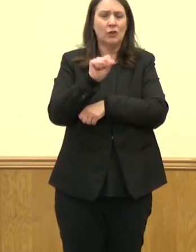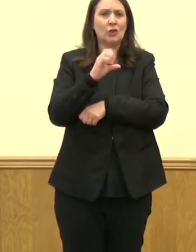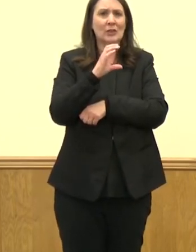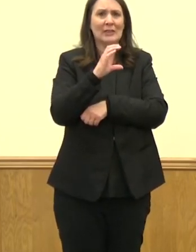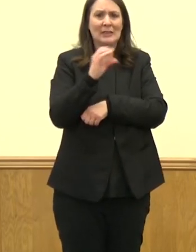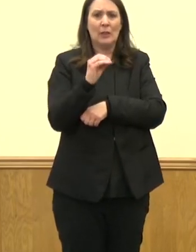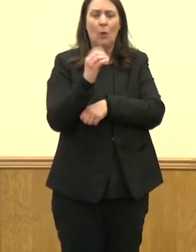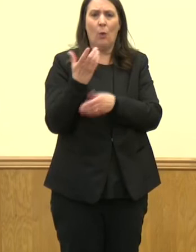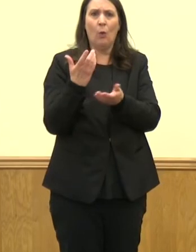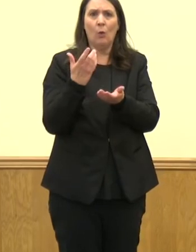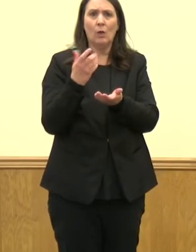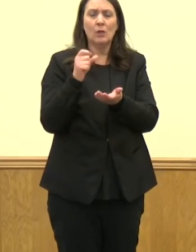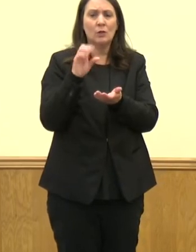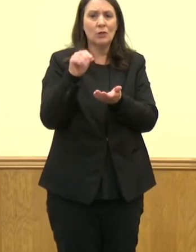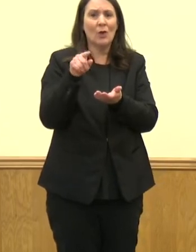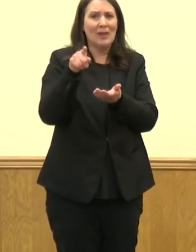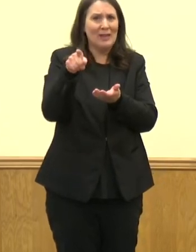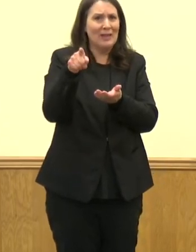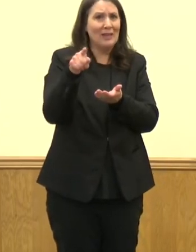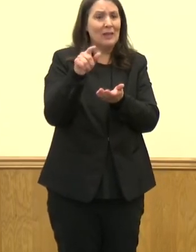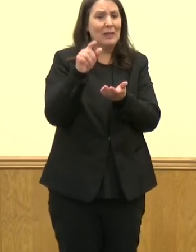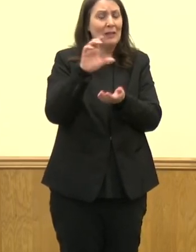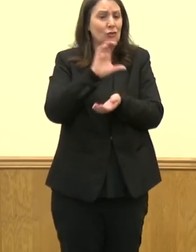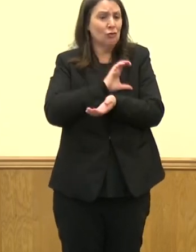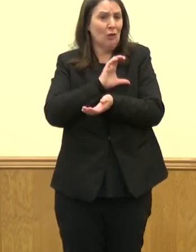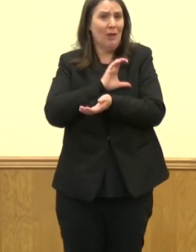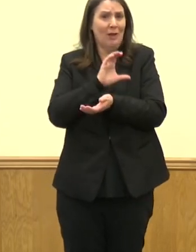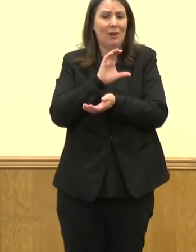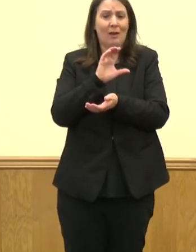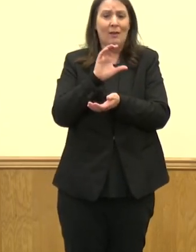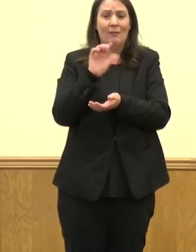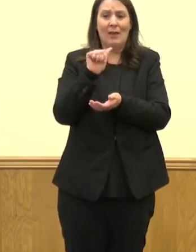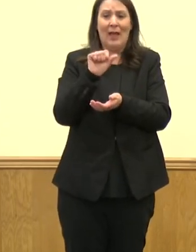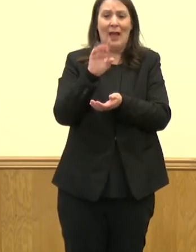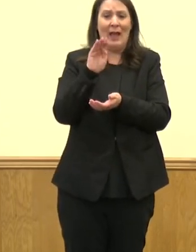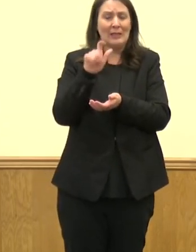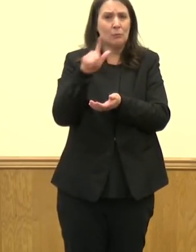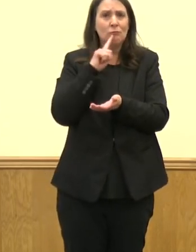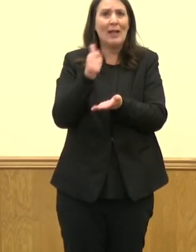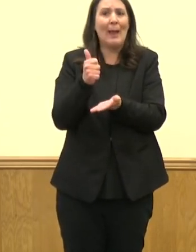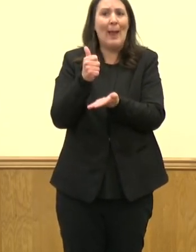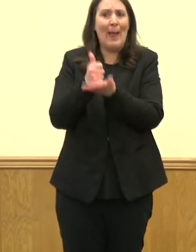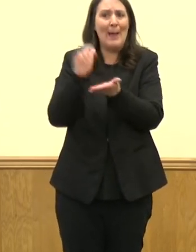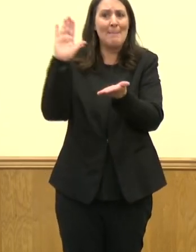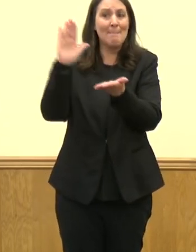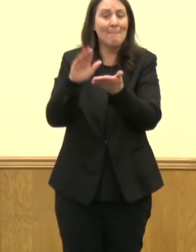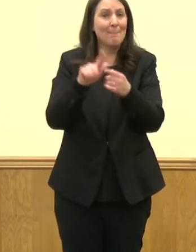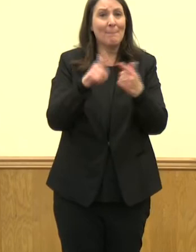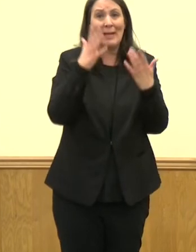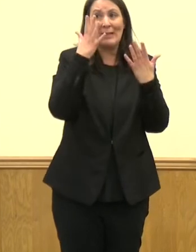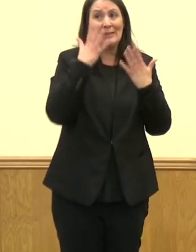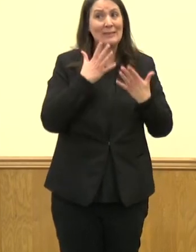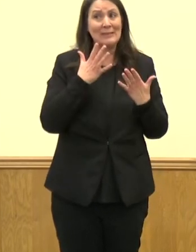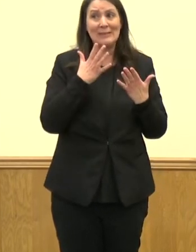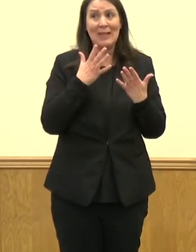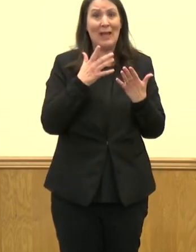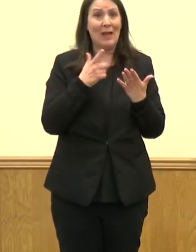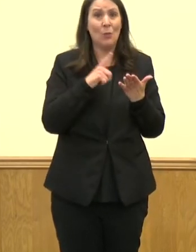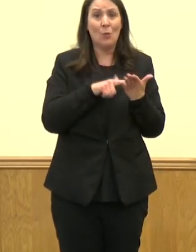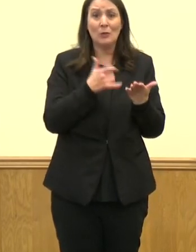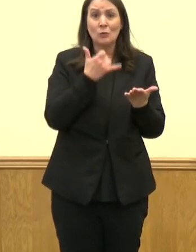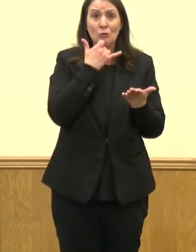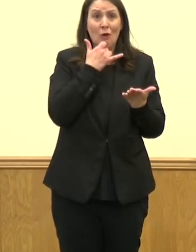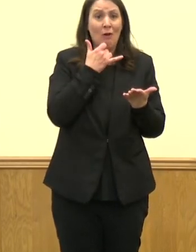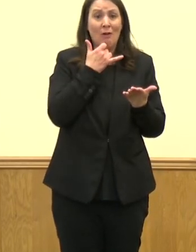to really control the spread of COVID in the jail setting. Sadly, though, they're fighting against the fact that it is a